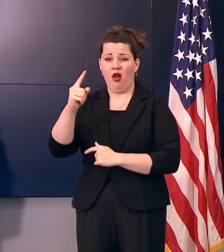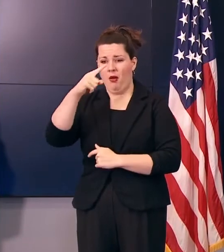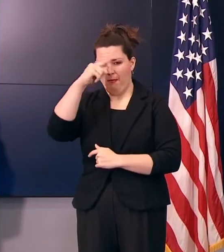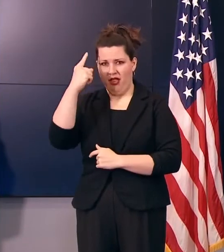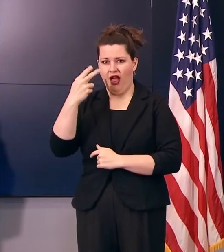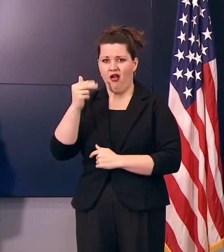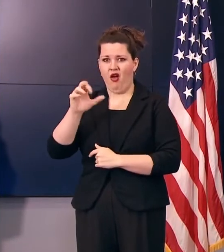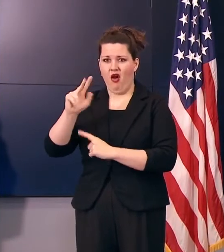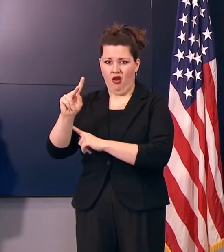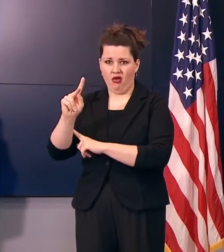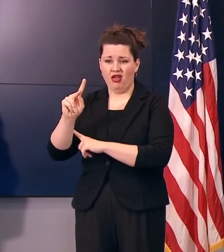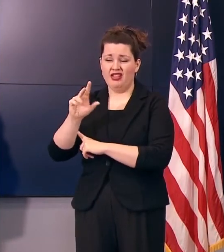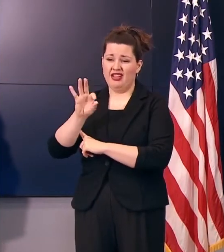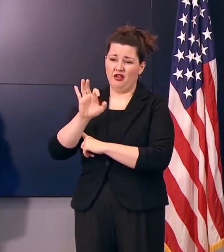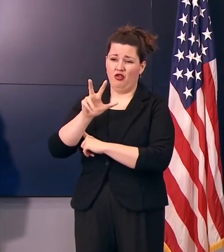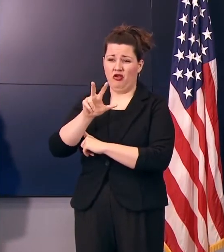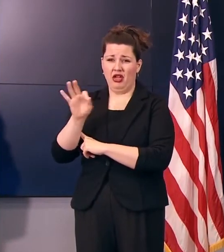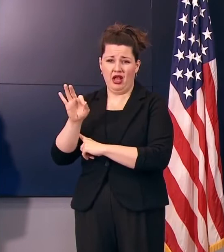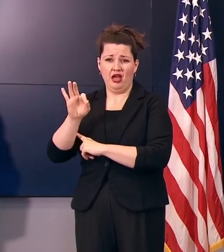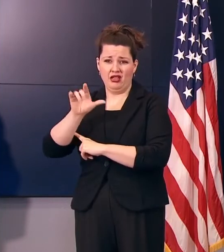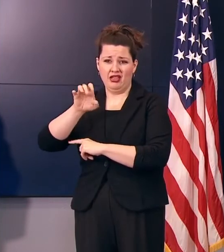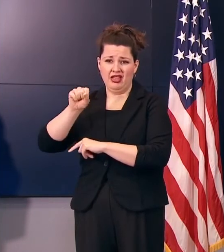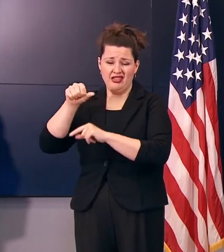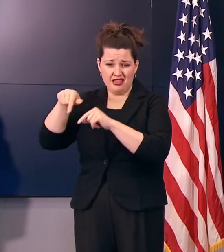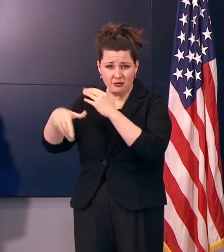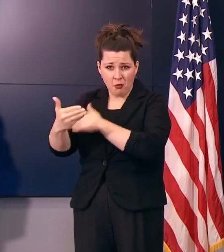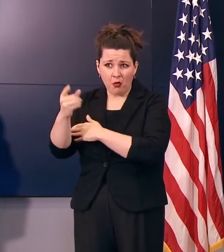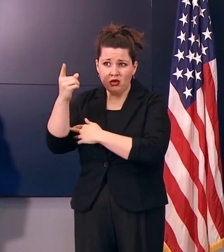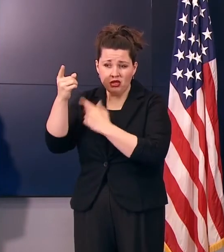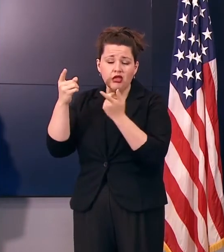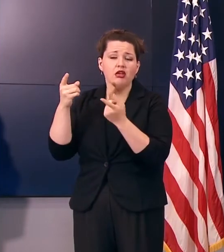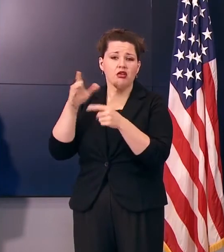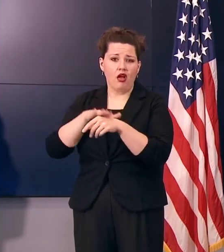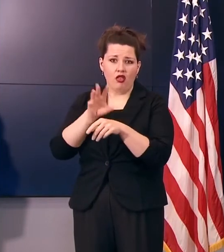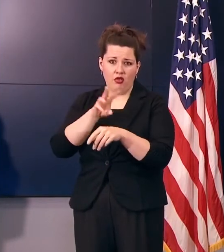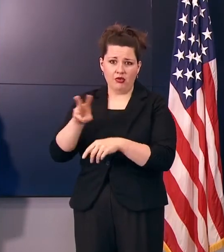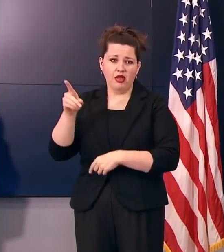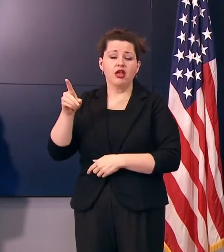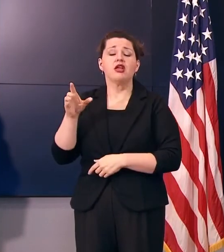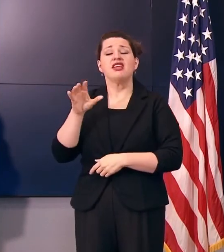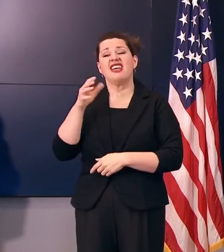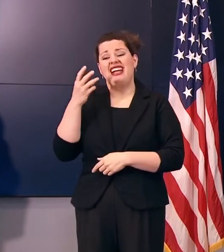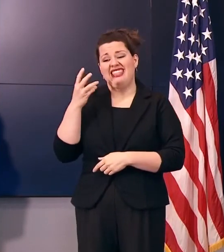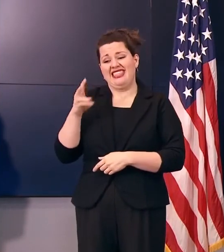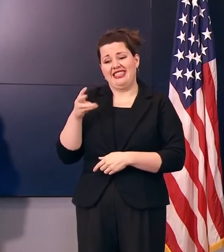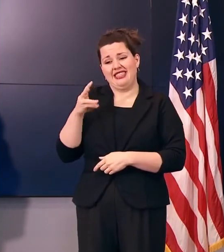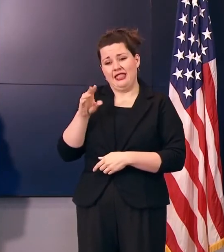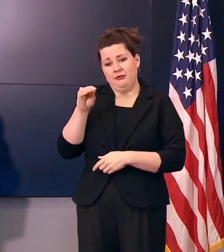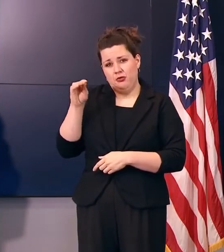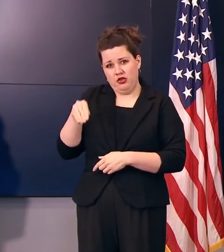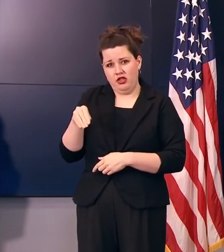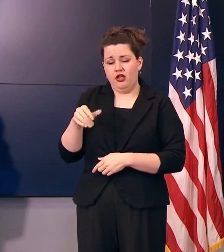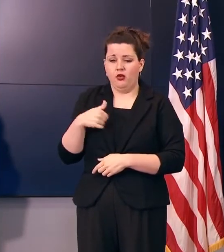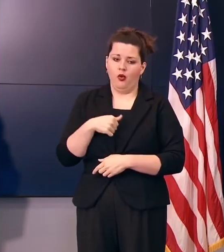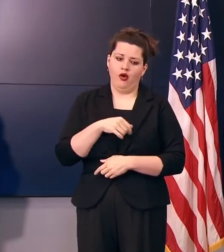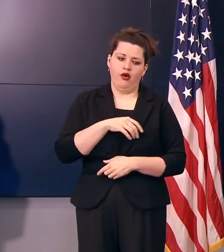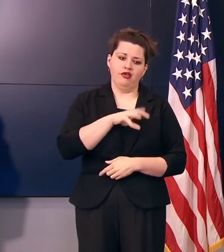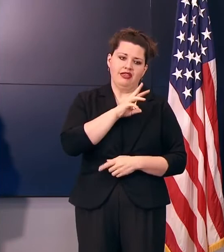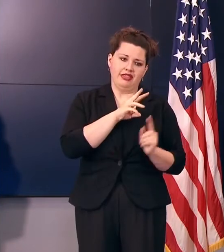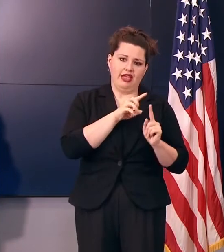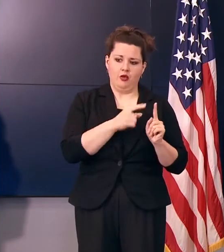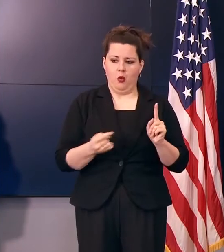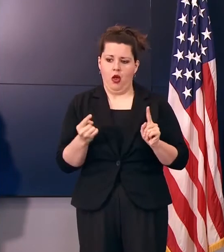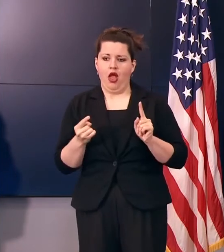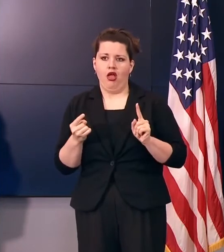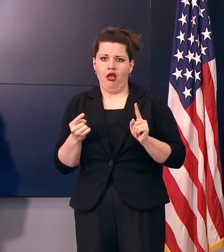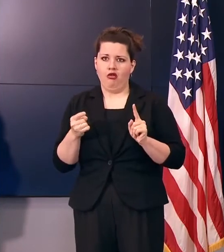939 cases this morning, about 95 more than posted on the state website. That's 16% or one in every six Iowa cases coming out of